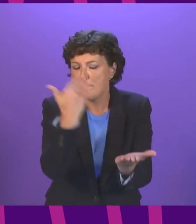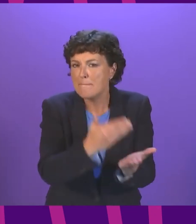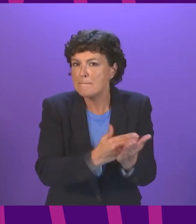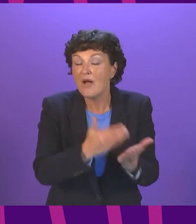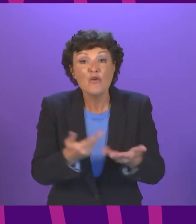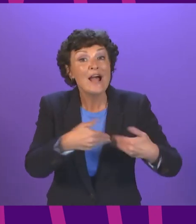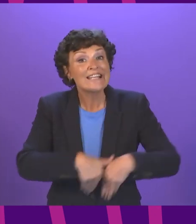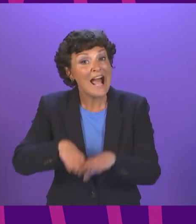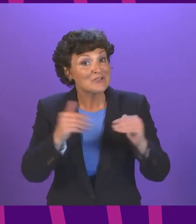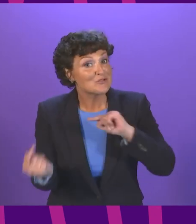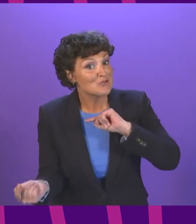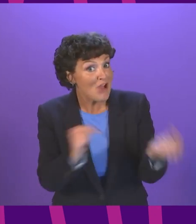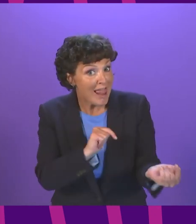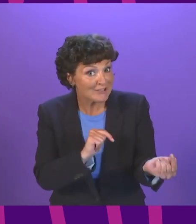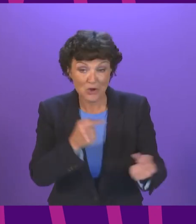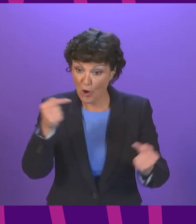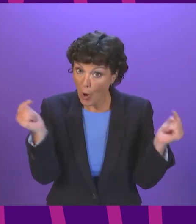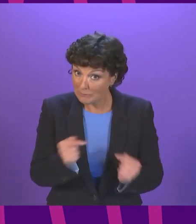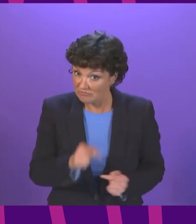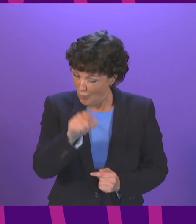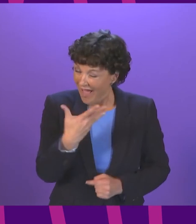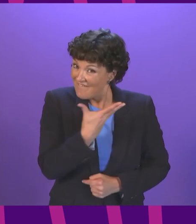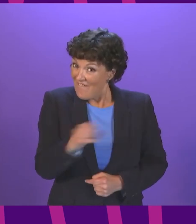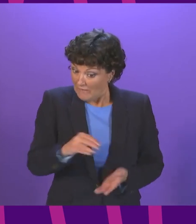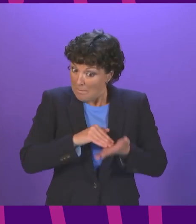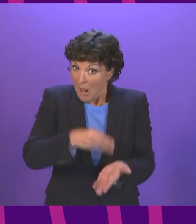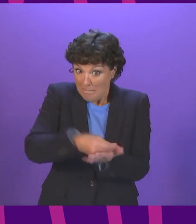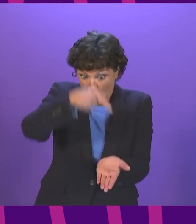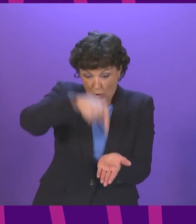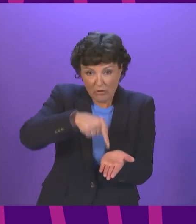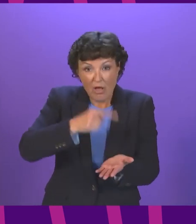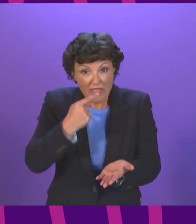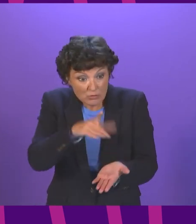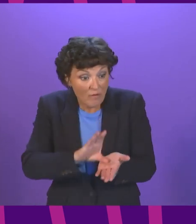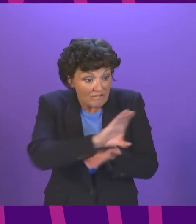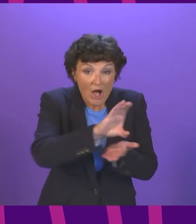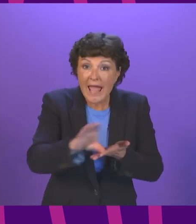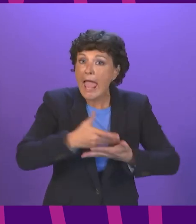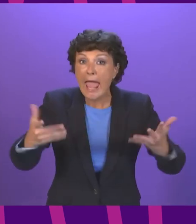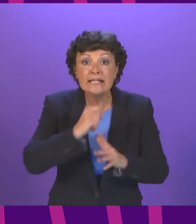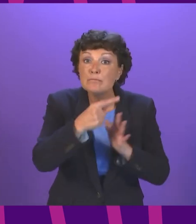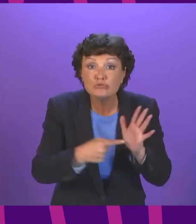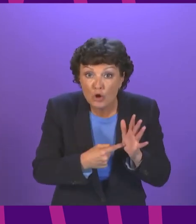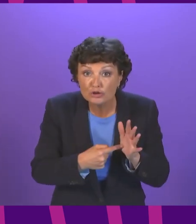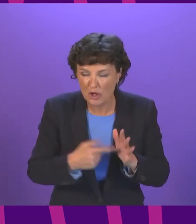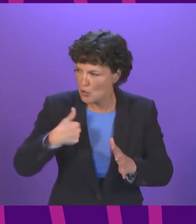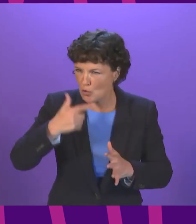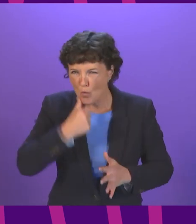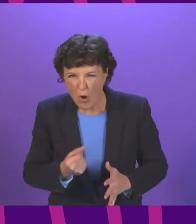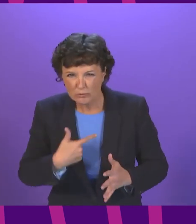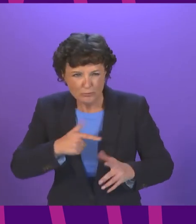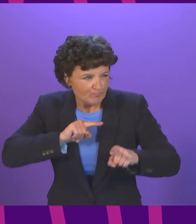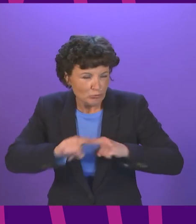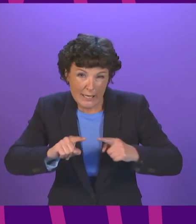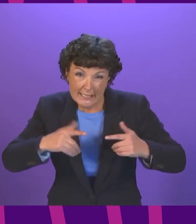competition Backed by £50 million, this will fund projects with the greatest potential to drive and accelerate our net-zero